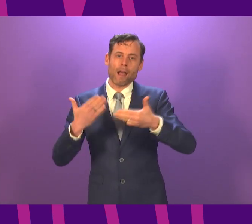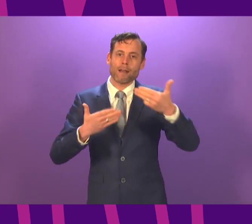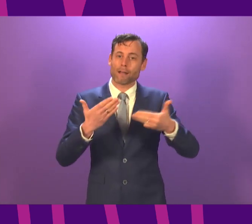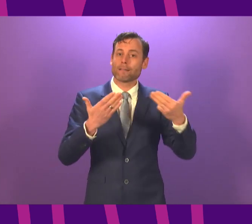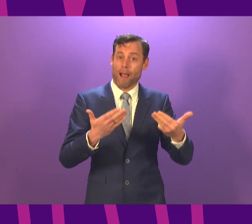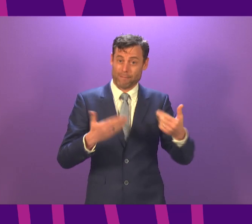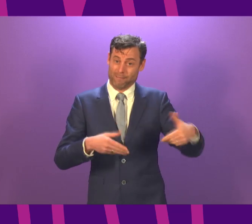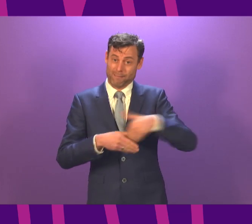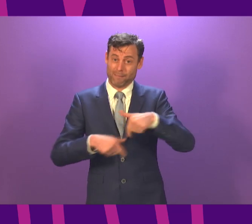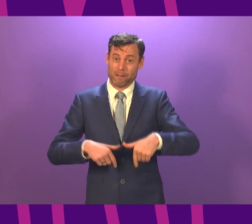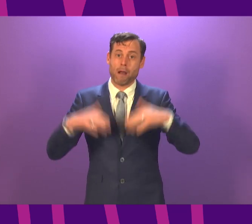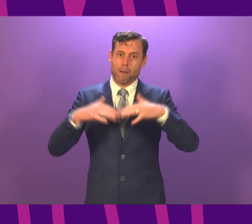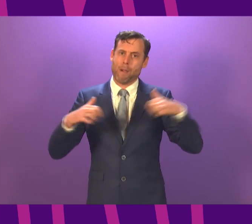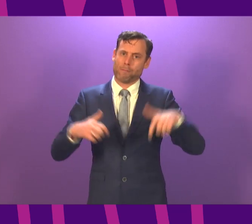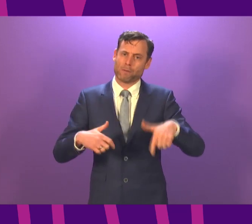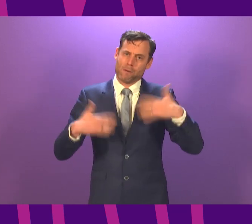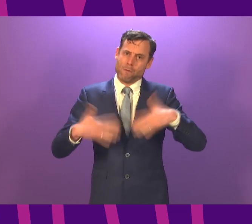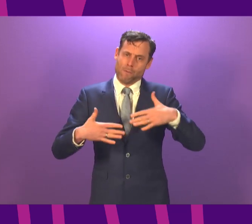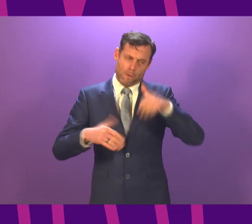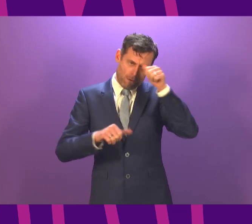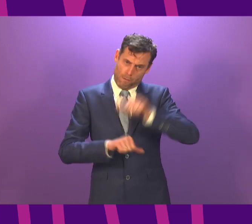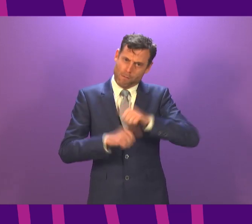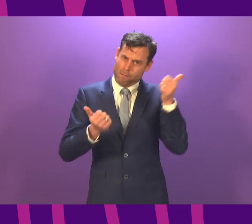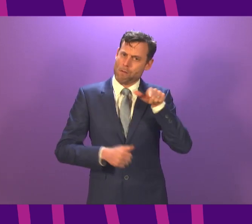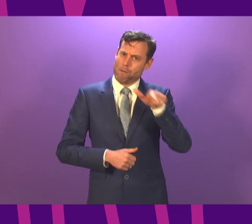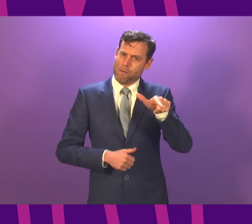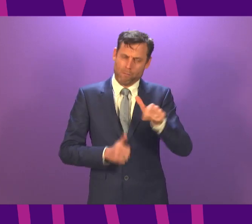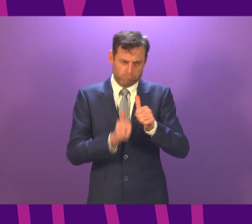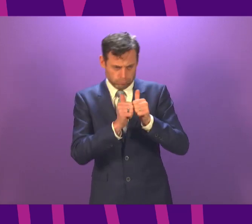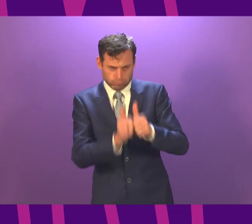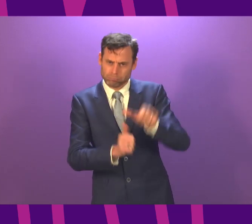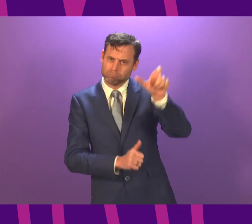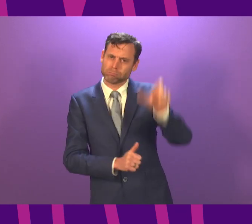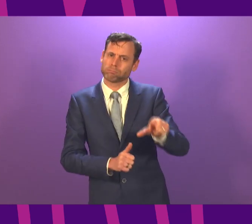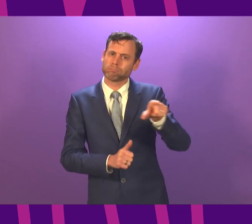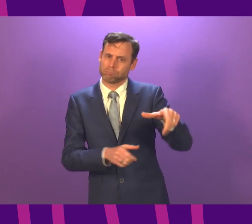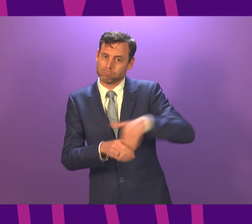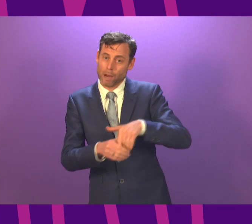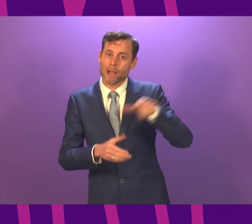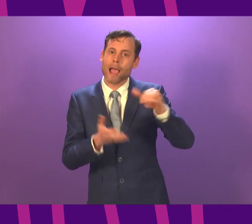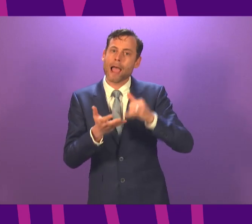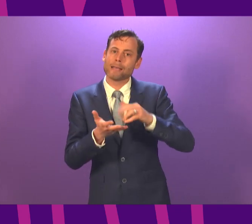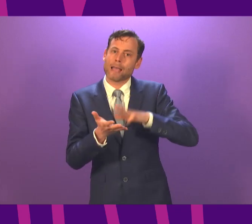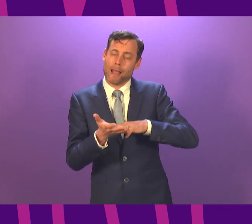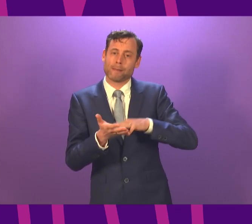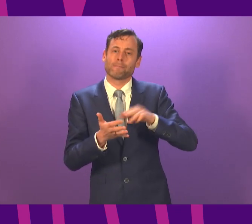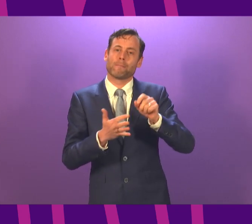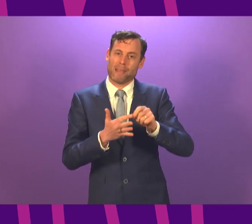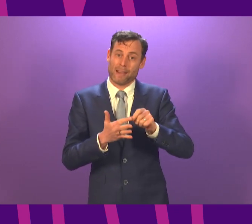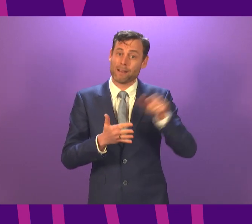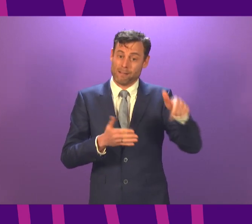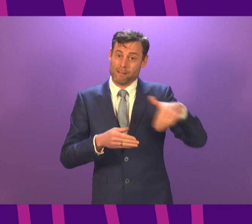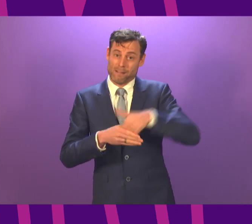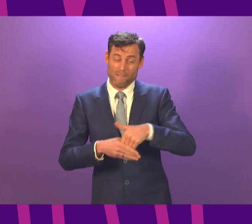she was hugely respected across the chamber of this Parliament. She was, of course, an SNP member of 55